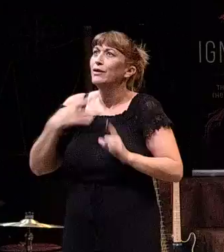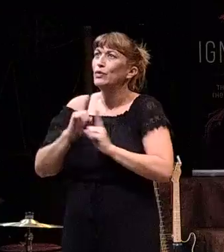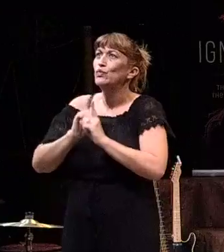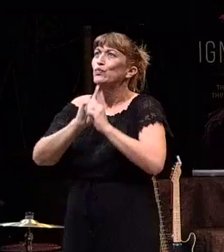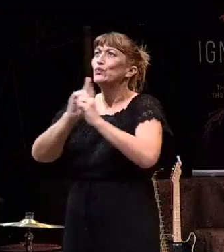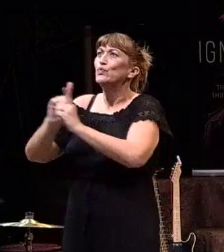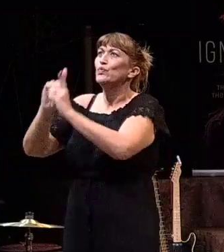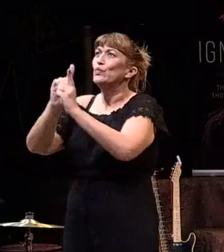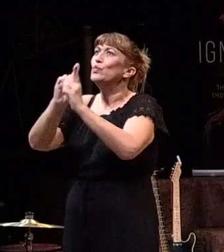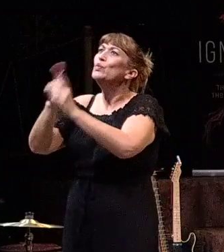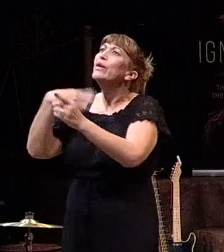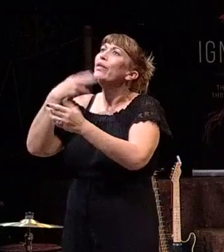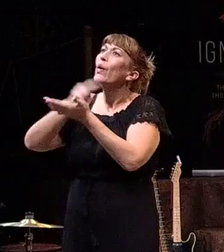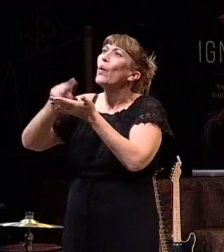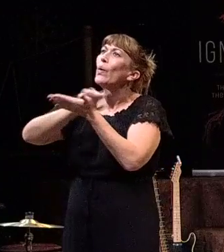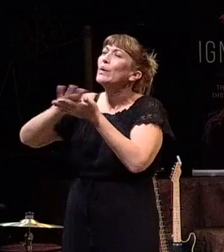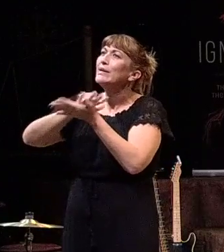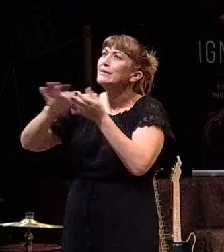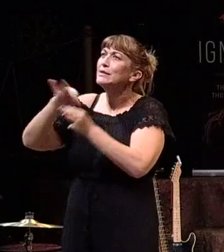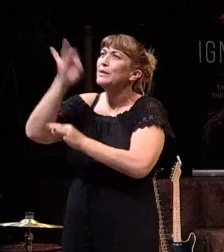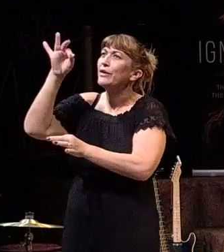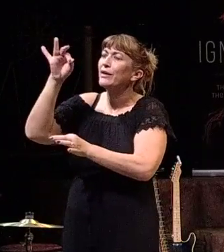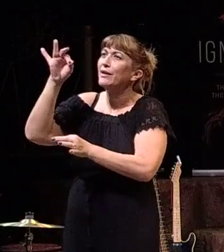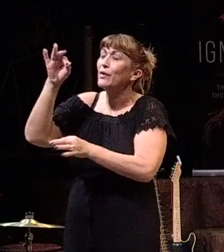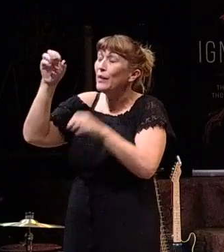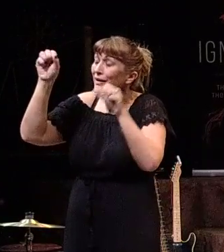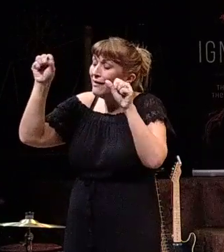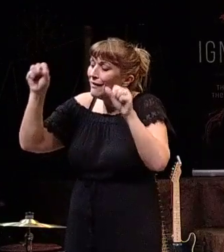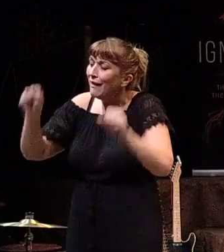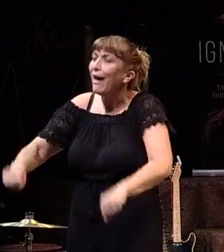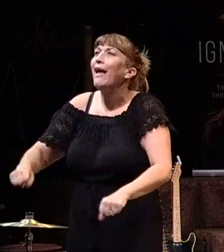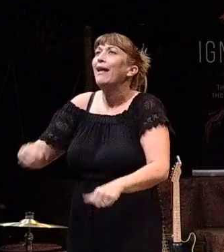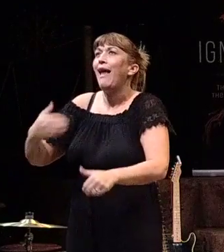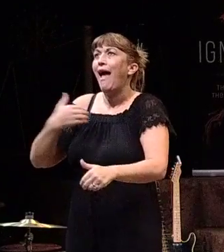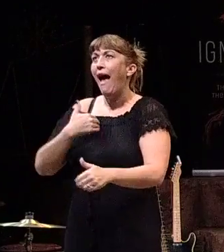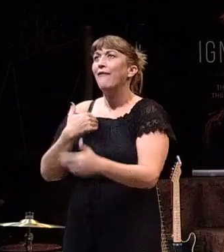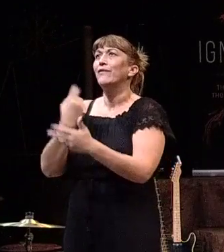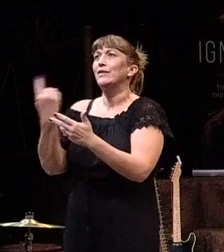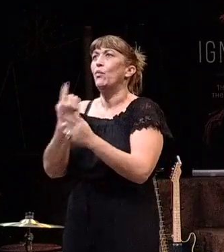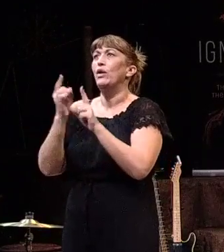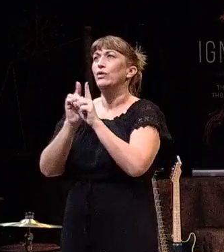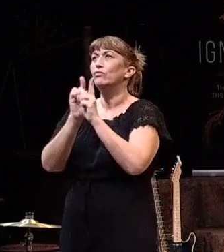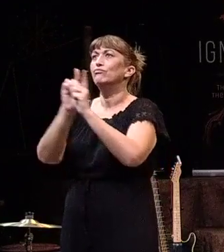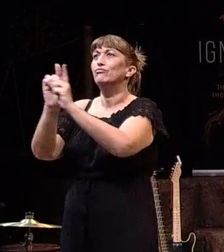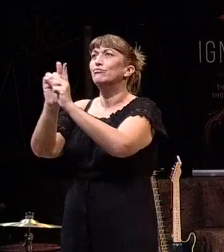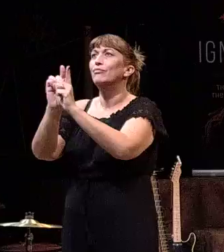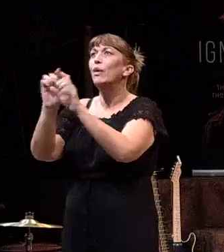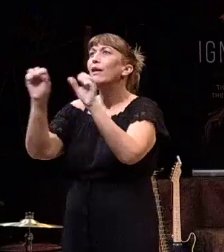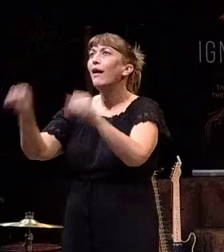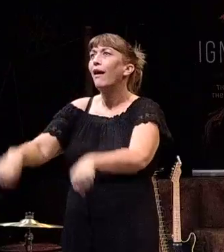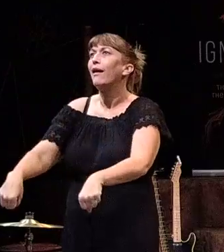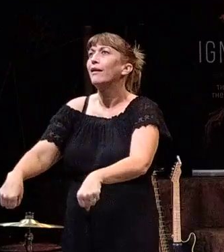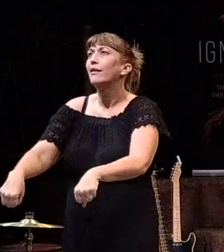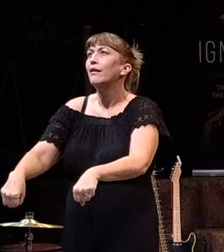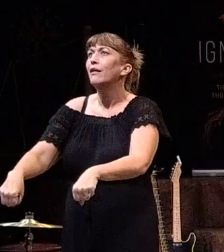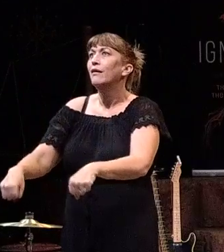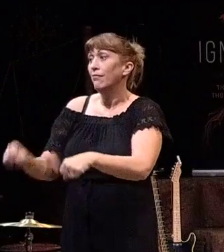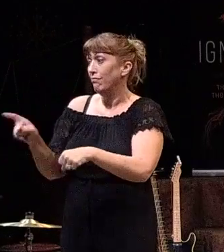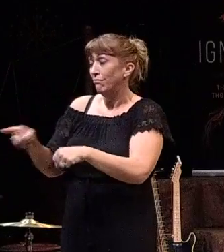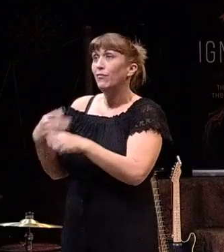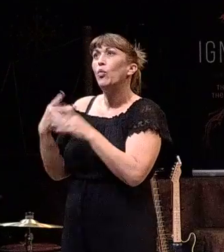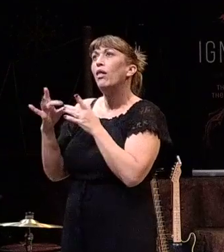with the Spirit. We can have a companion as we choose to live our lives and we have that companion to help guide us.